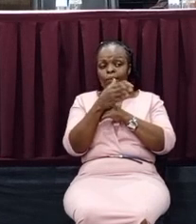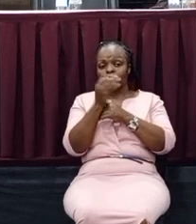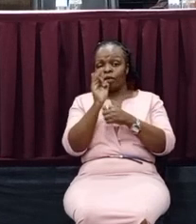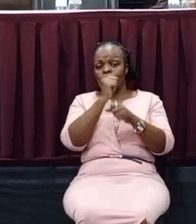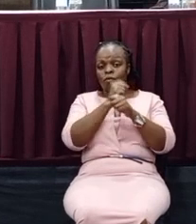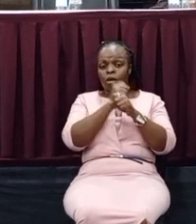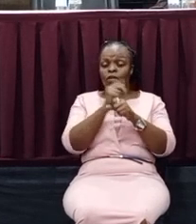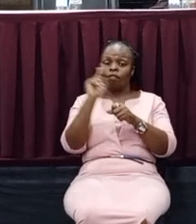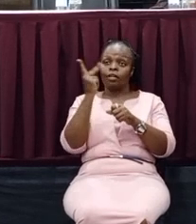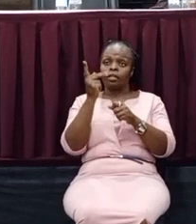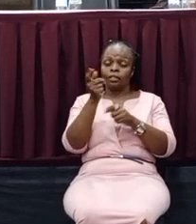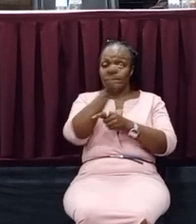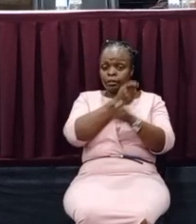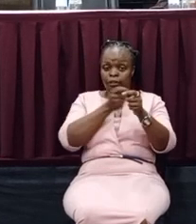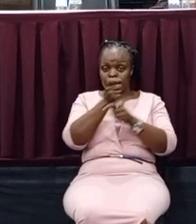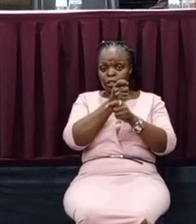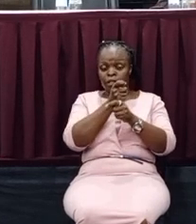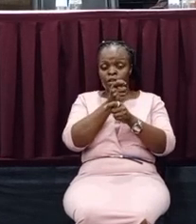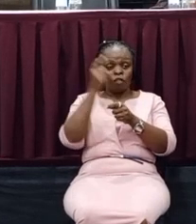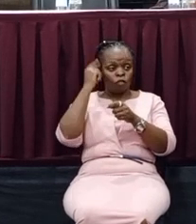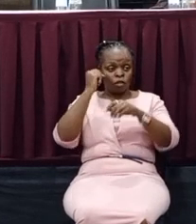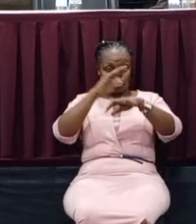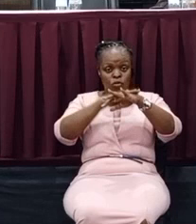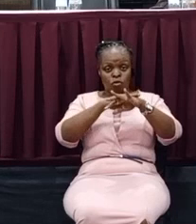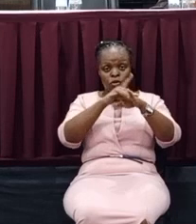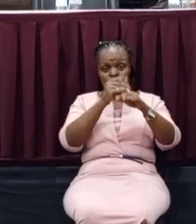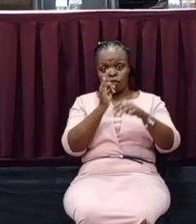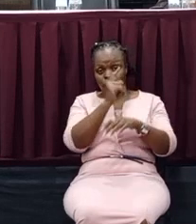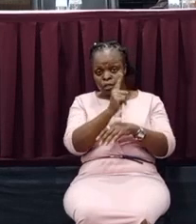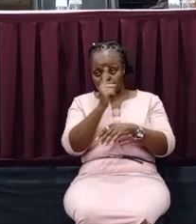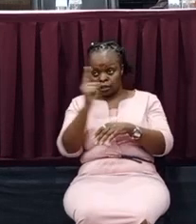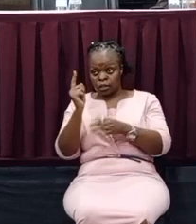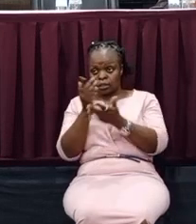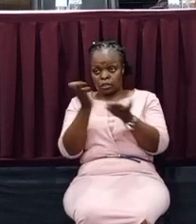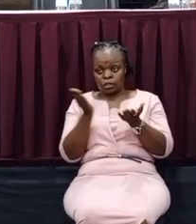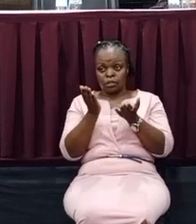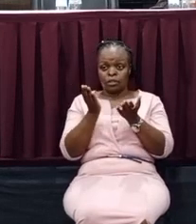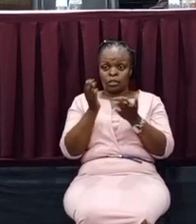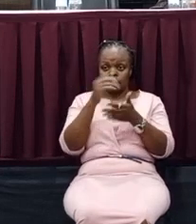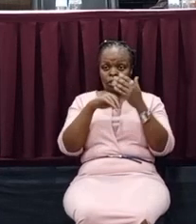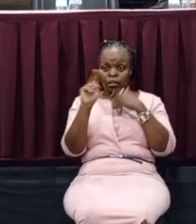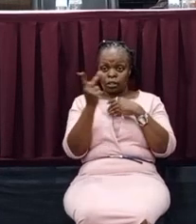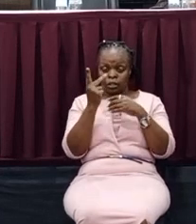KEM trade for the good of each and every one of us here in Kenya and